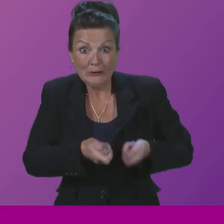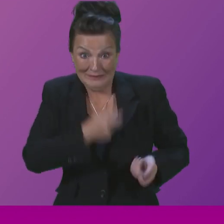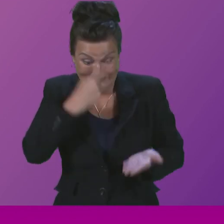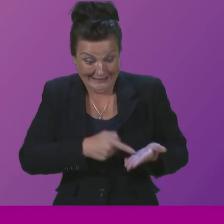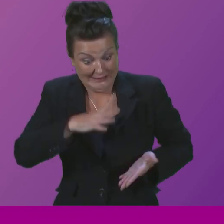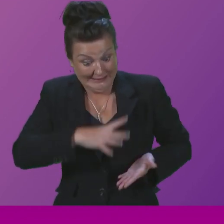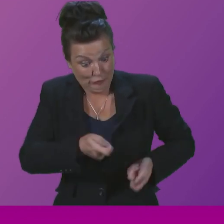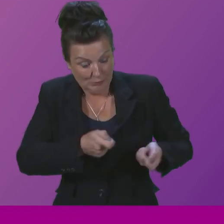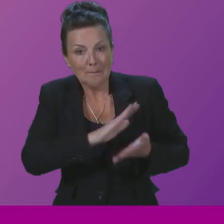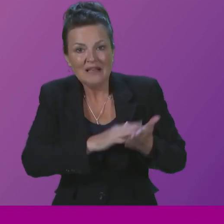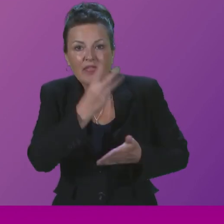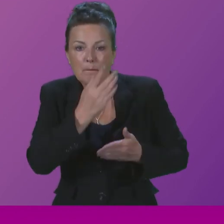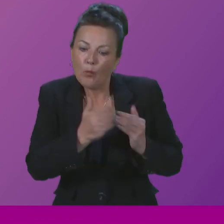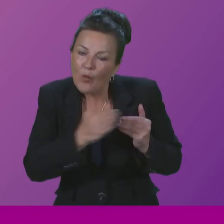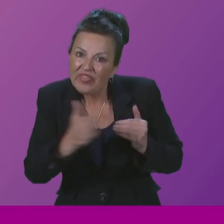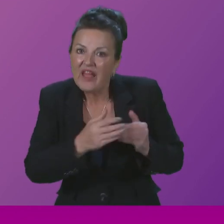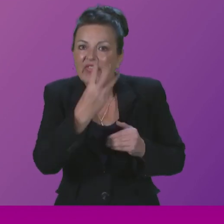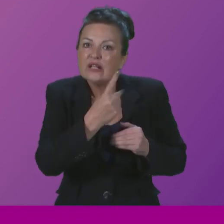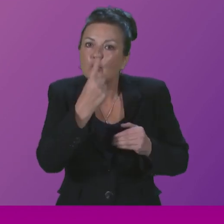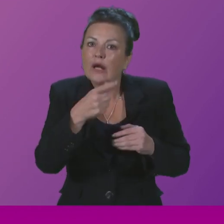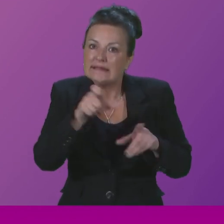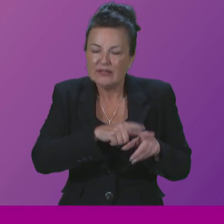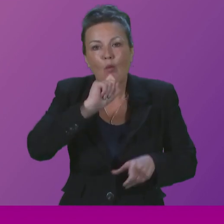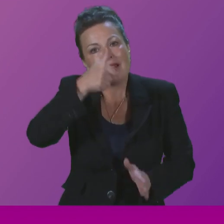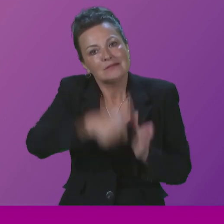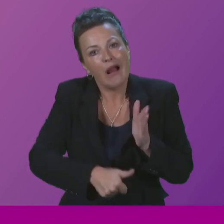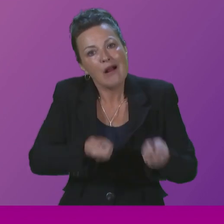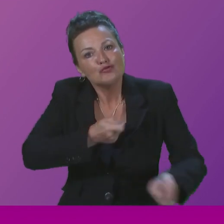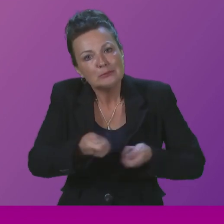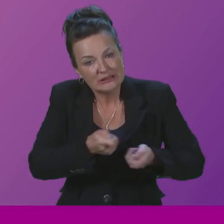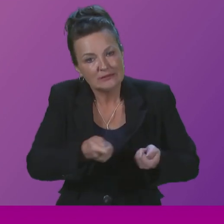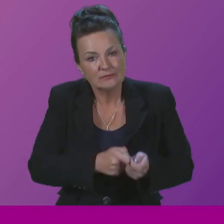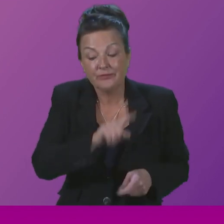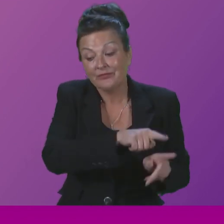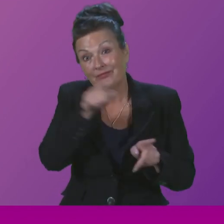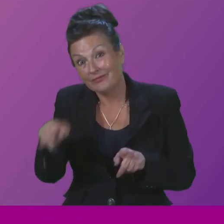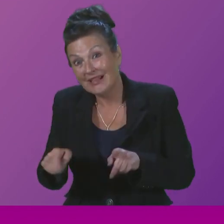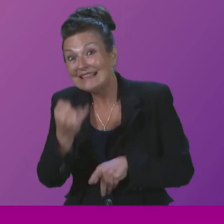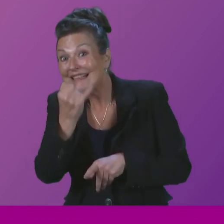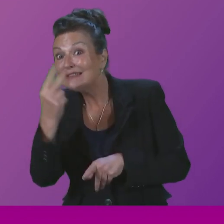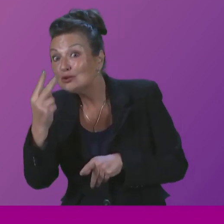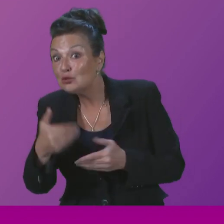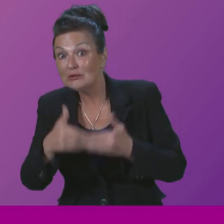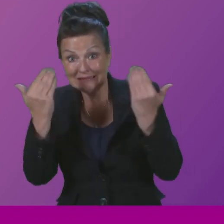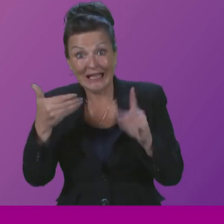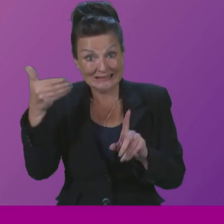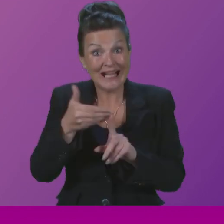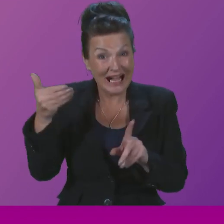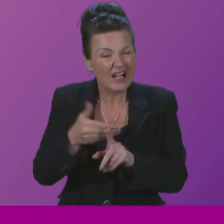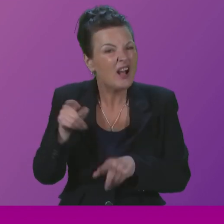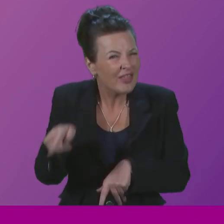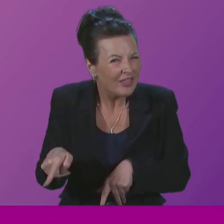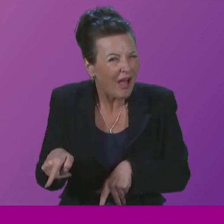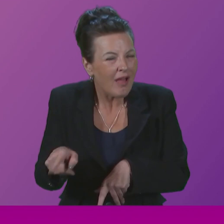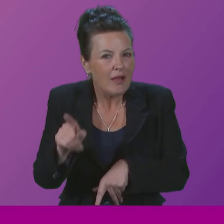More than 95 percent of patients are seen within that target. The 62-day target which